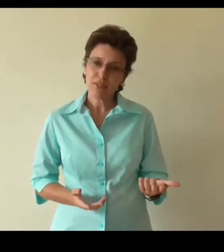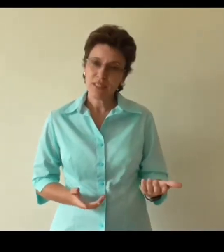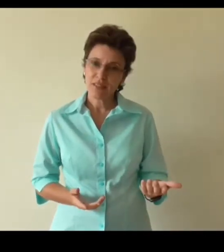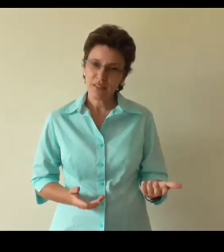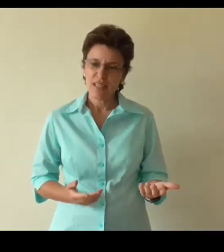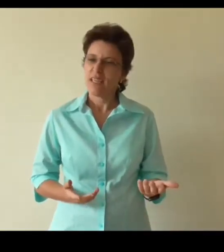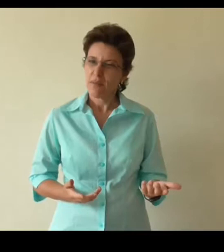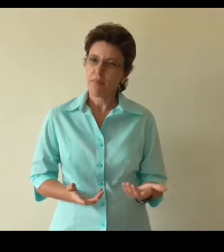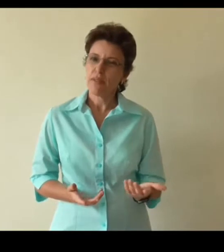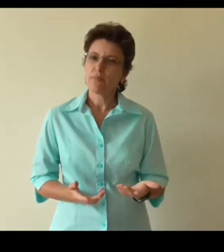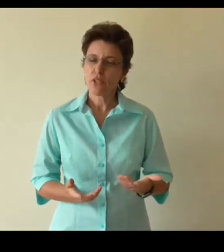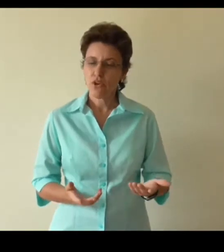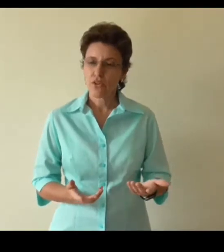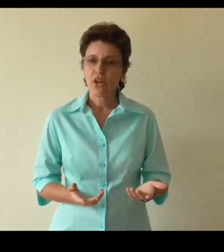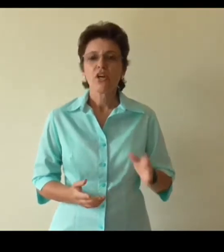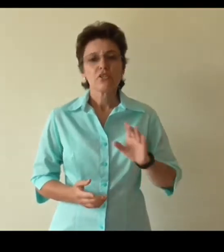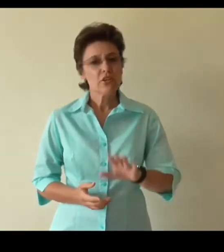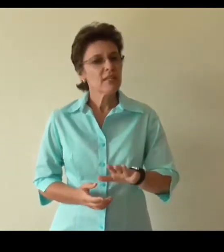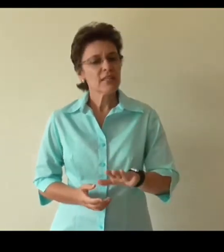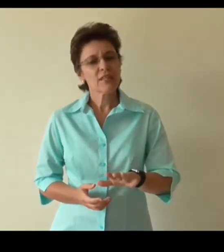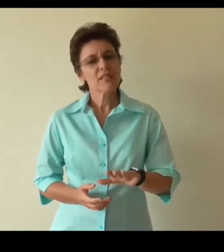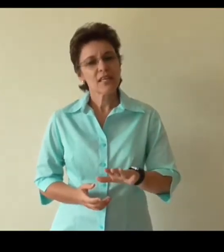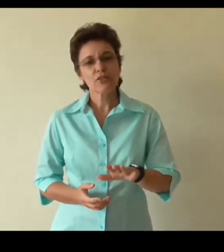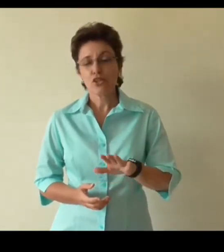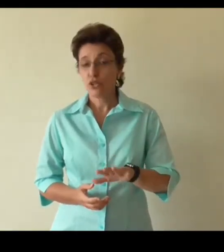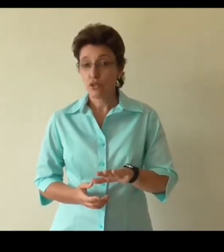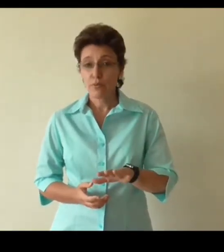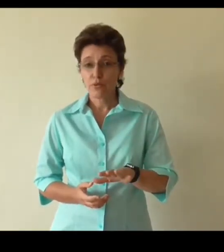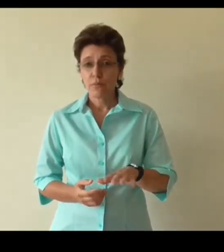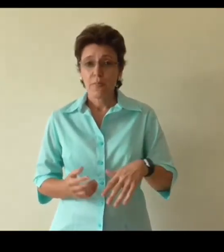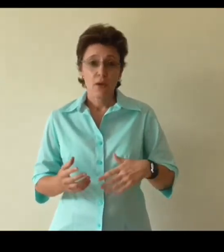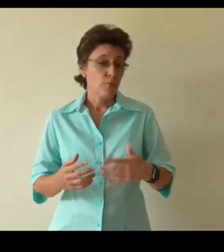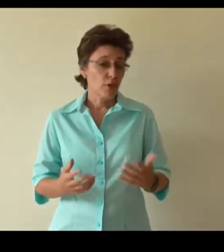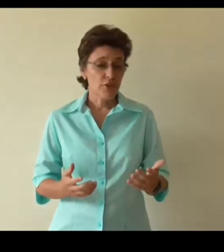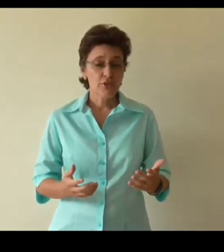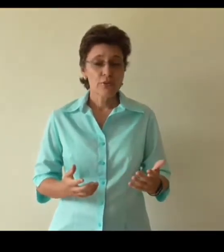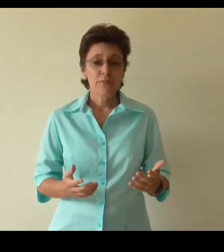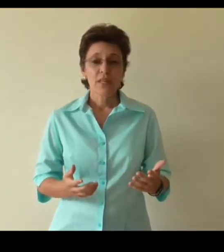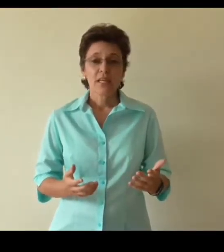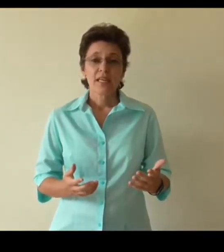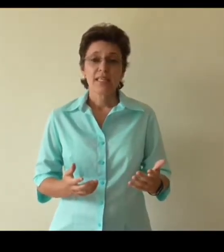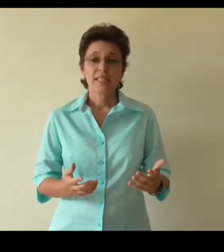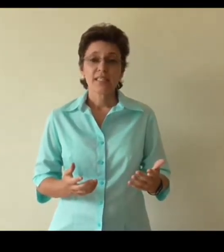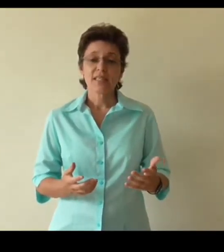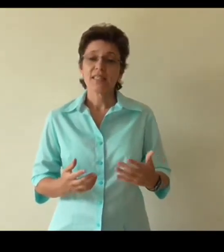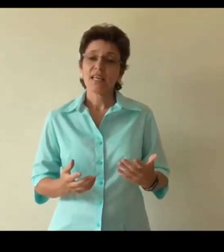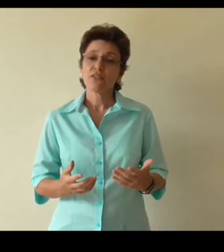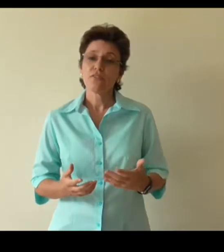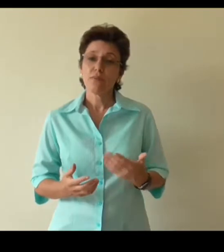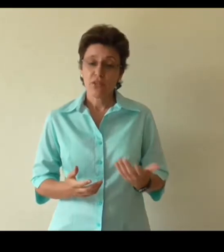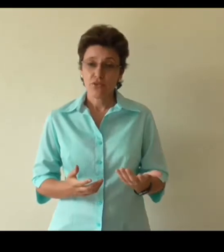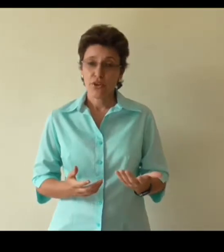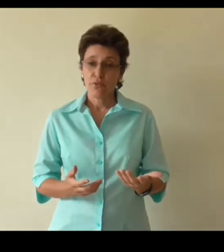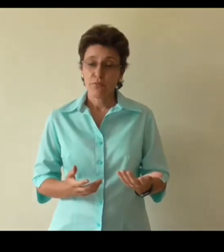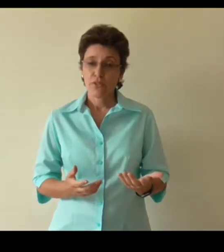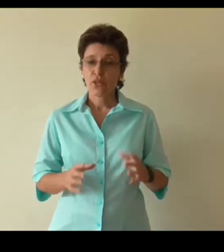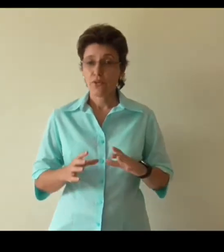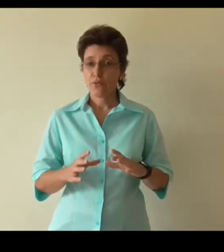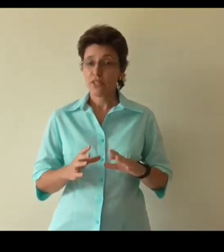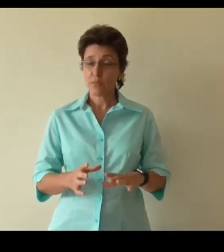you hear this it may be a bit odd. Don't let the sound disturb you or bother you. It's the sound of a metronome. So this